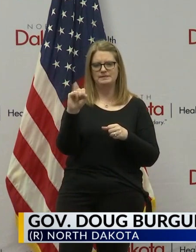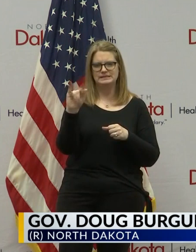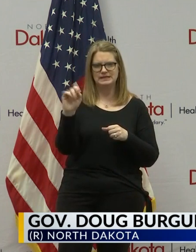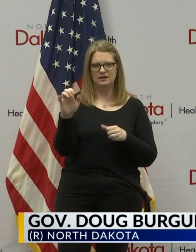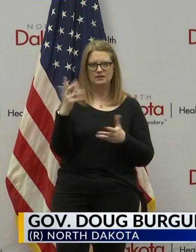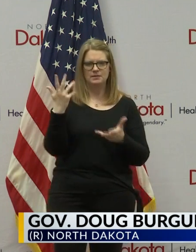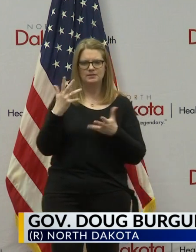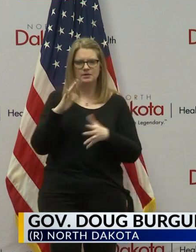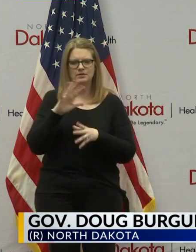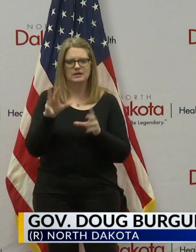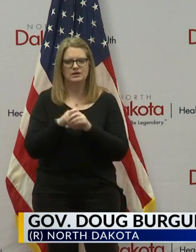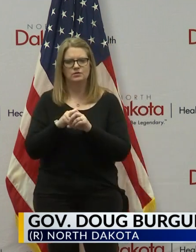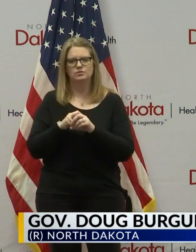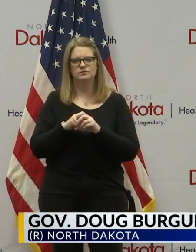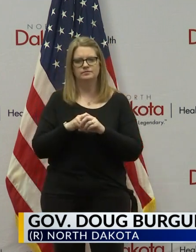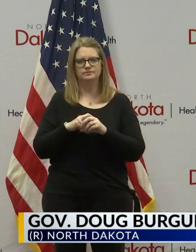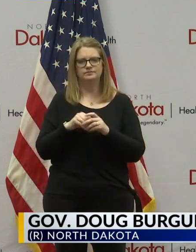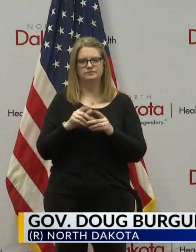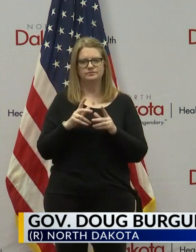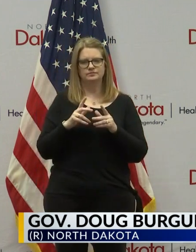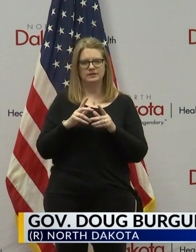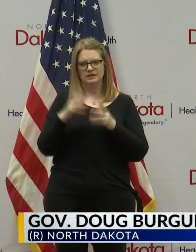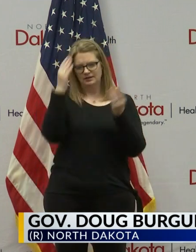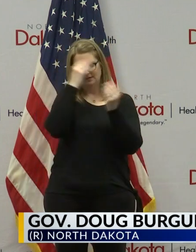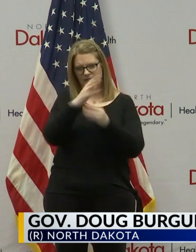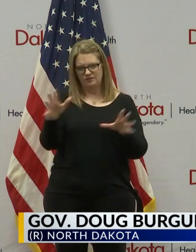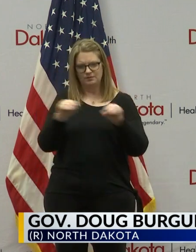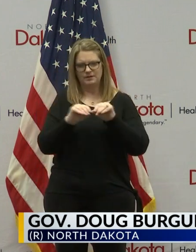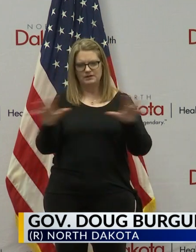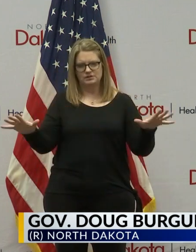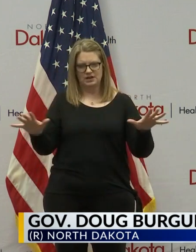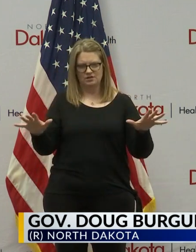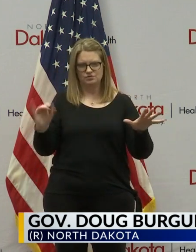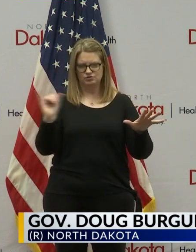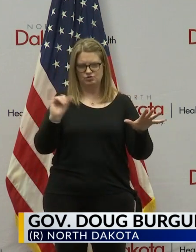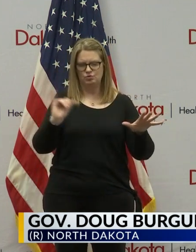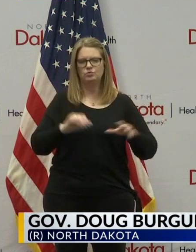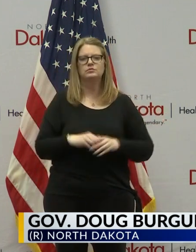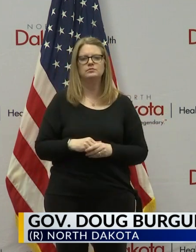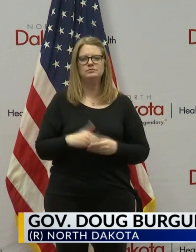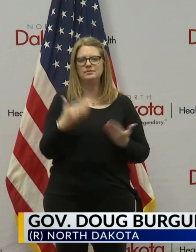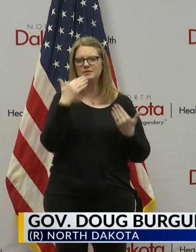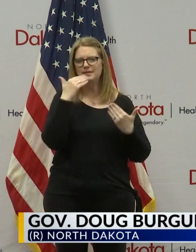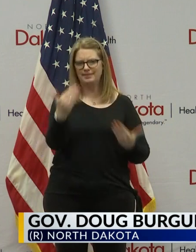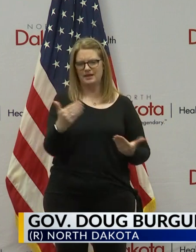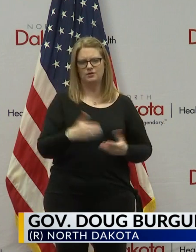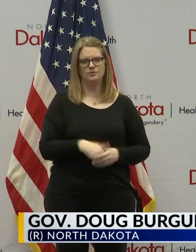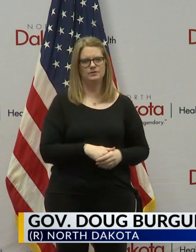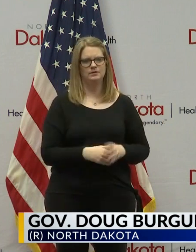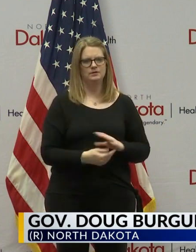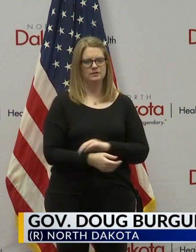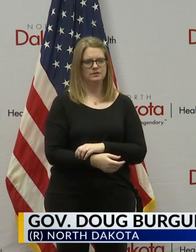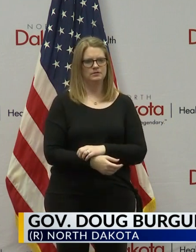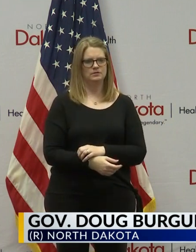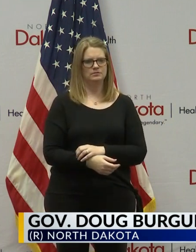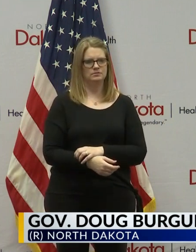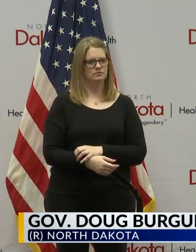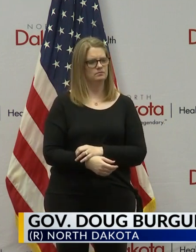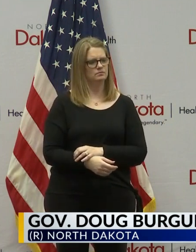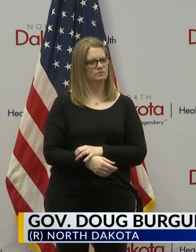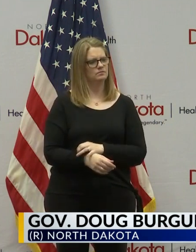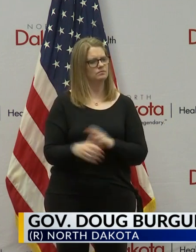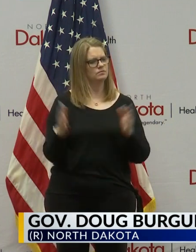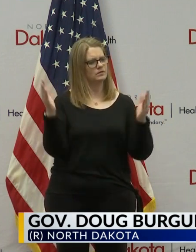make sure that we get that information out as well. But thank you for that. Next topic